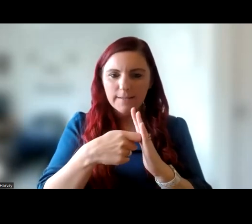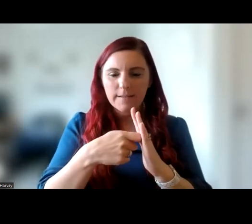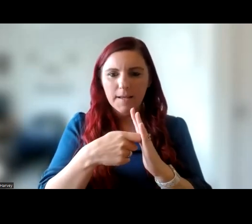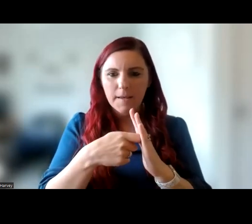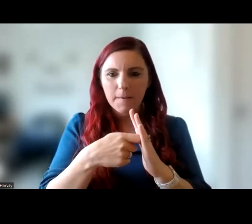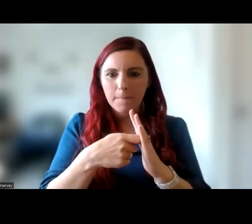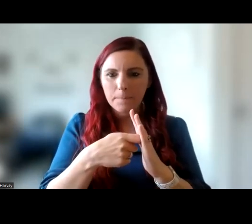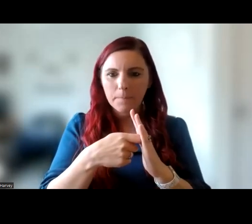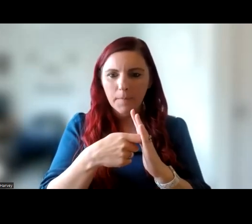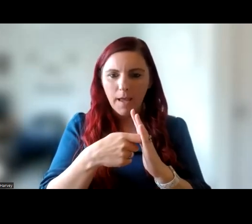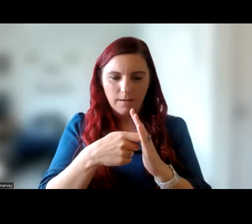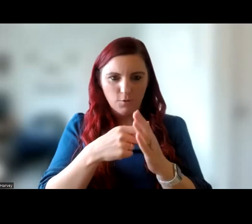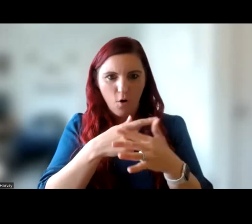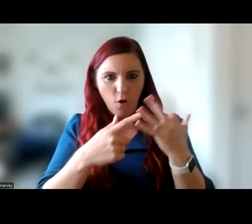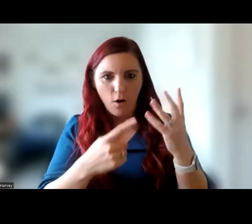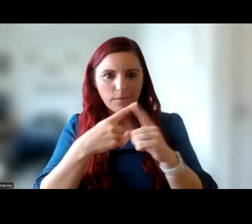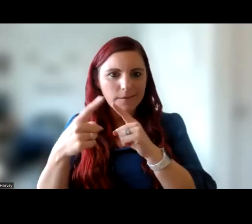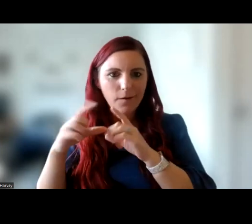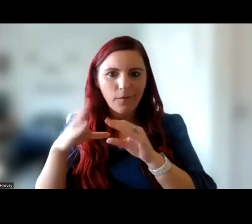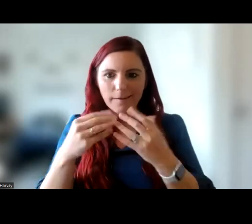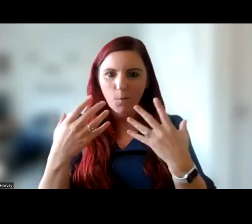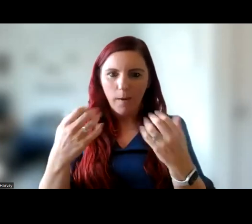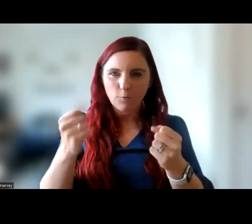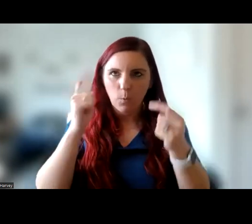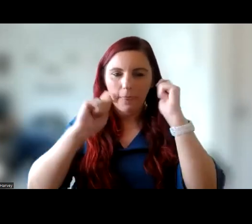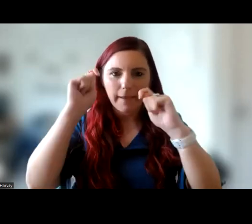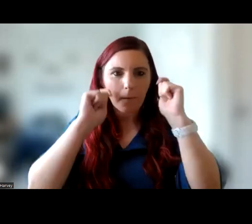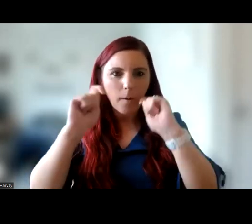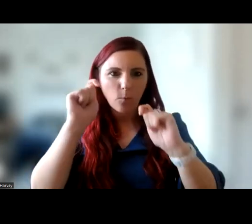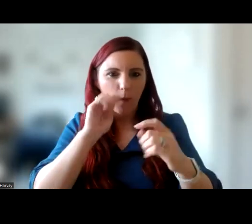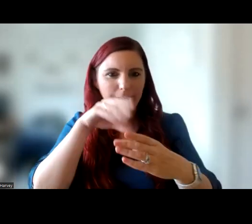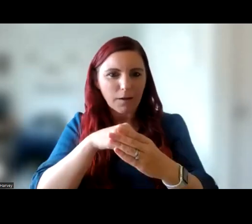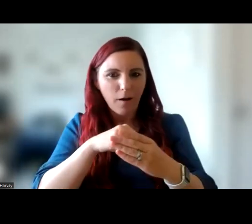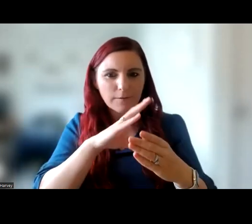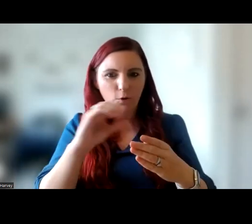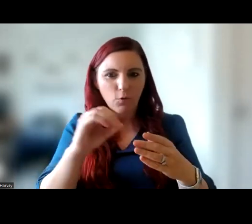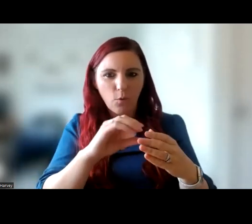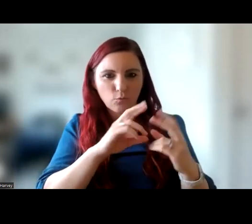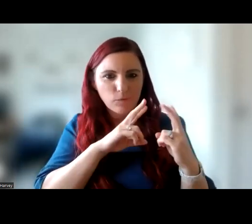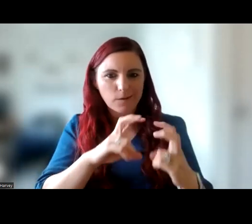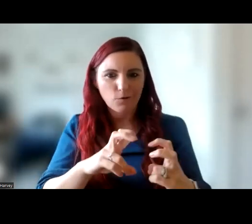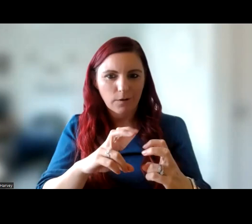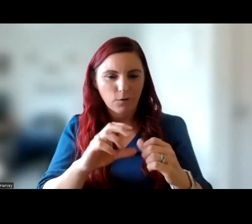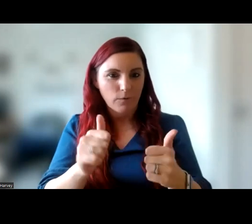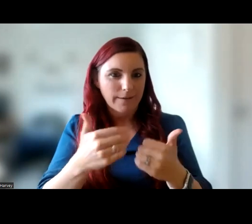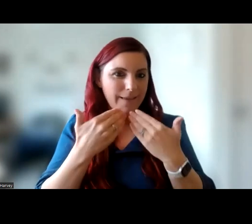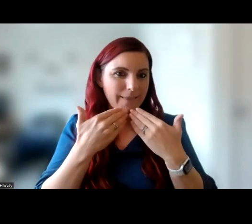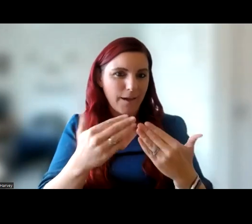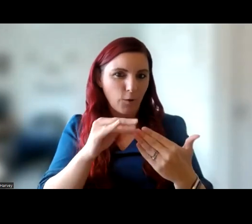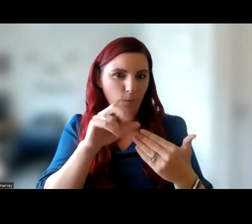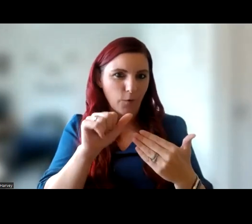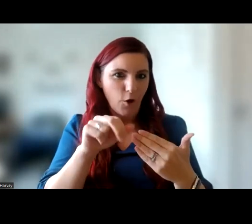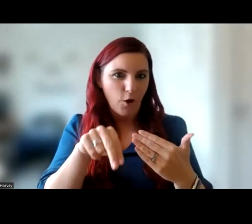and all of the things that we have to bear in mind. And, you know, it was it was great to have yourself and Anya